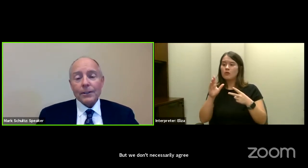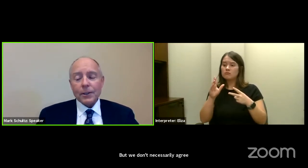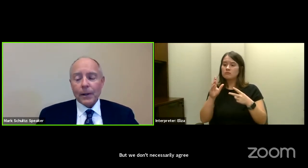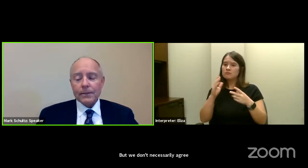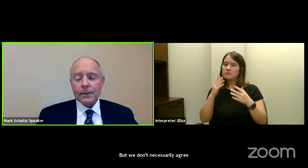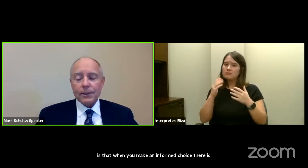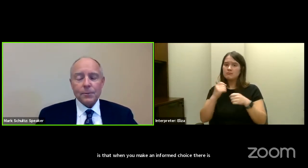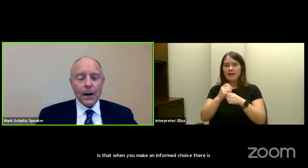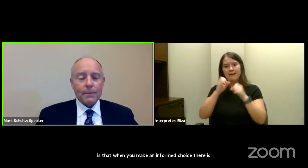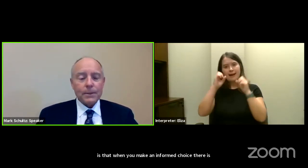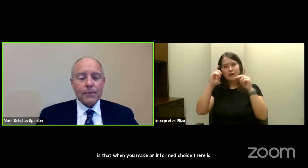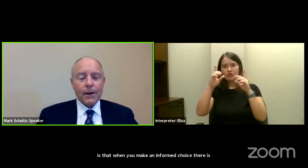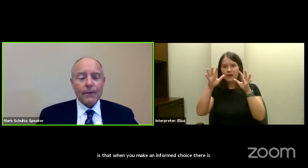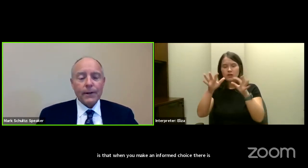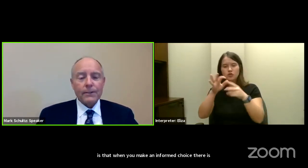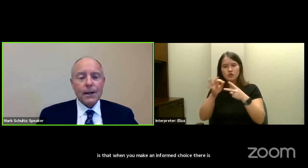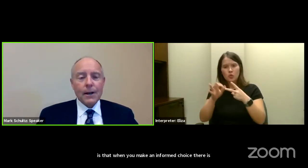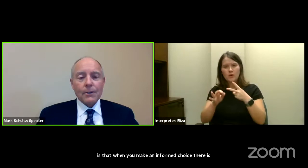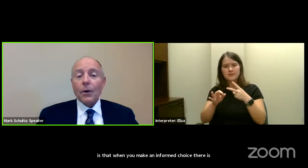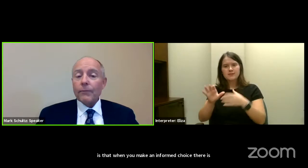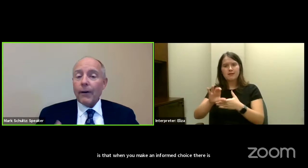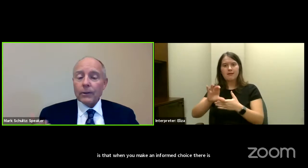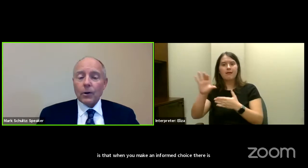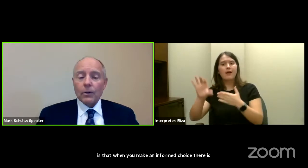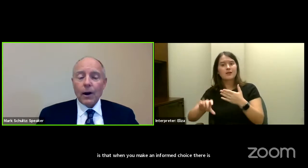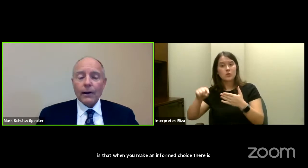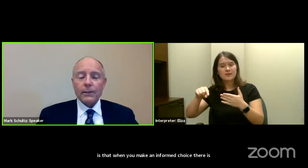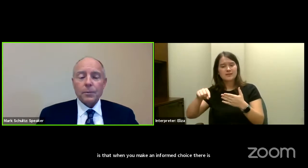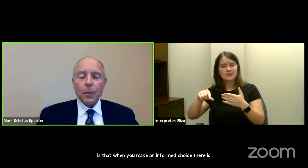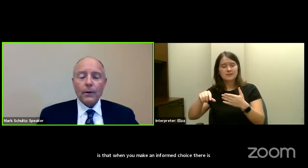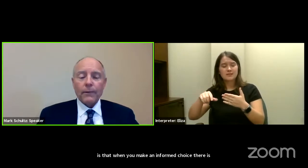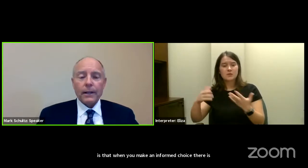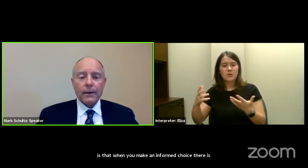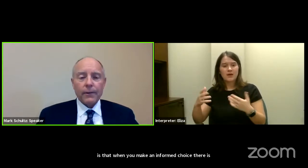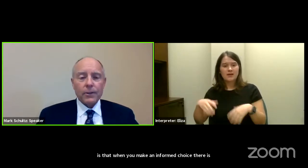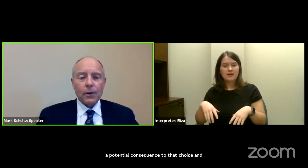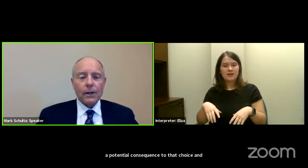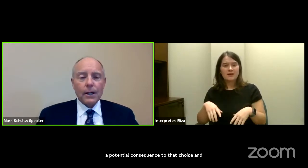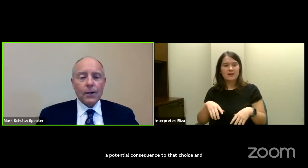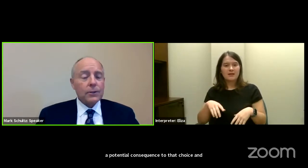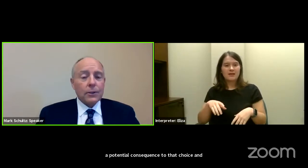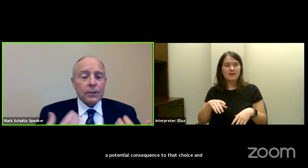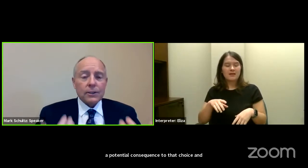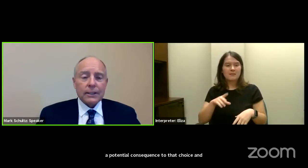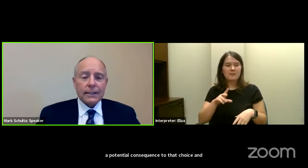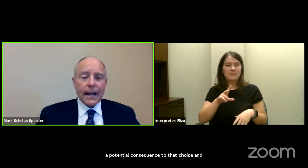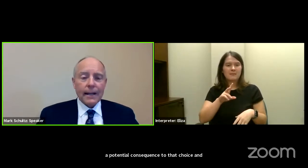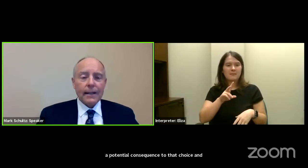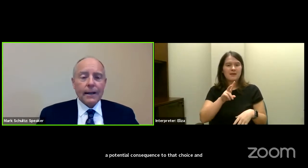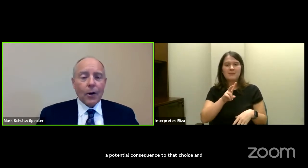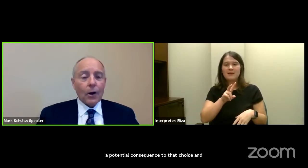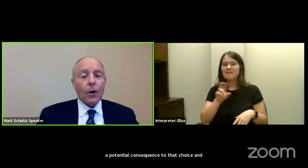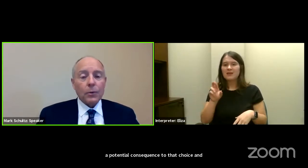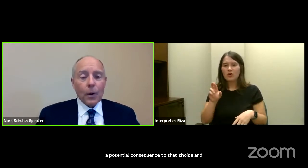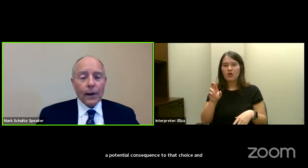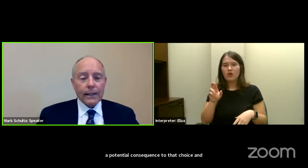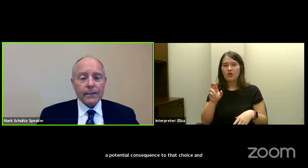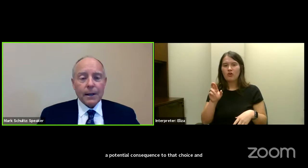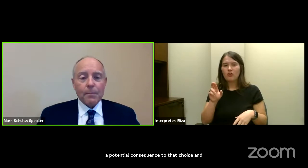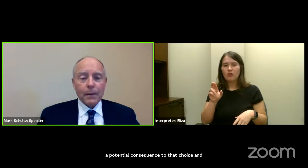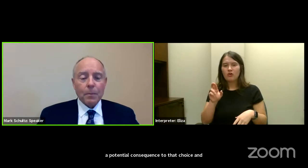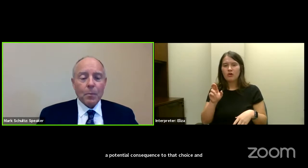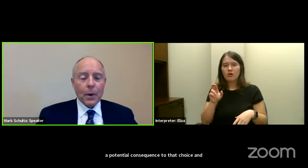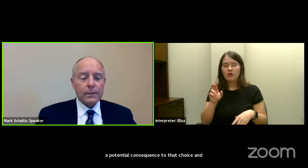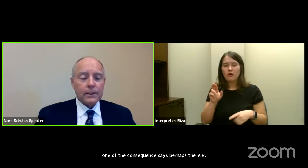consequences is perhaps the VR funds don't follow along in support of an individual who chooses to stay or go to